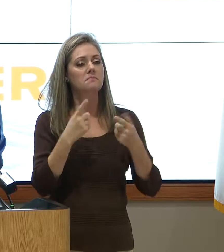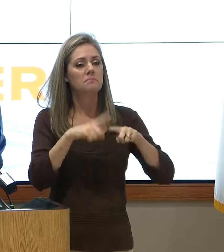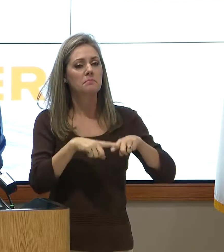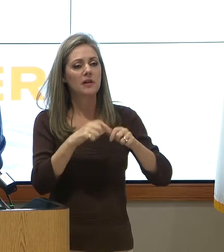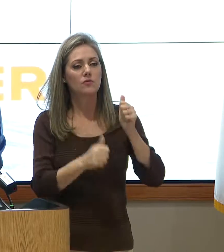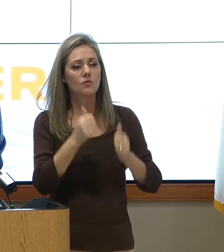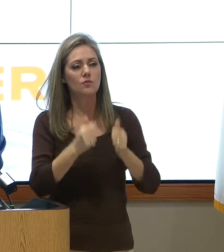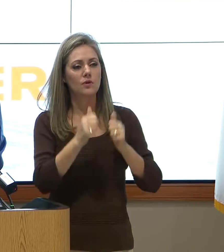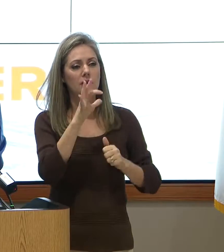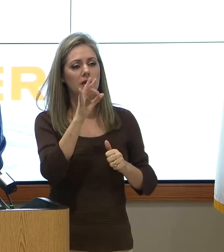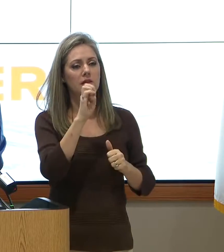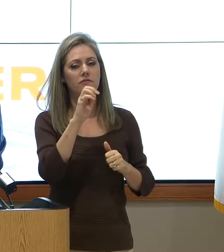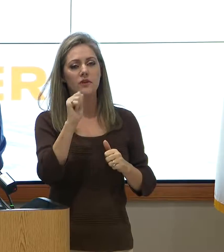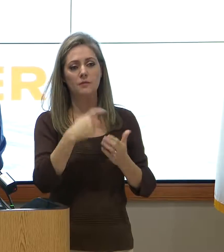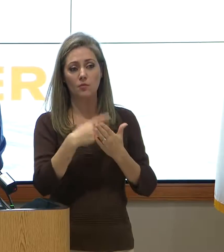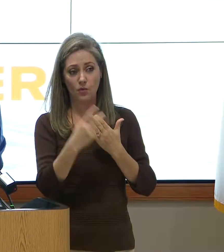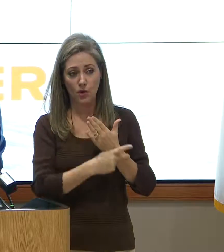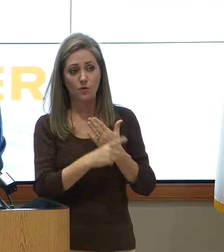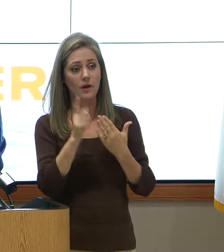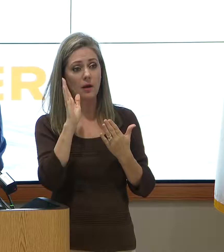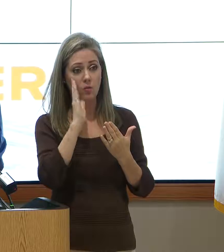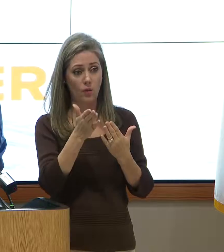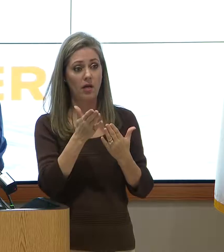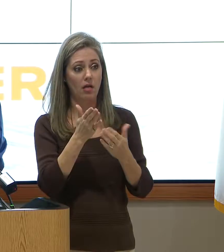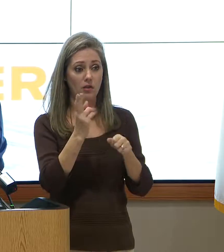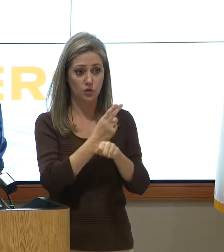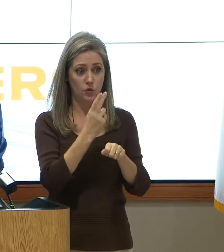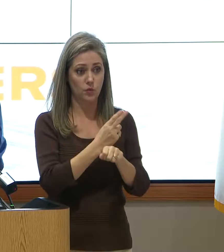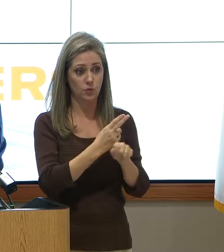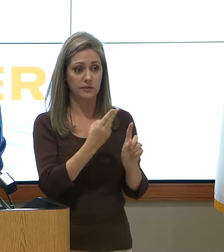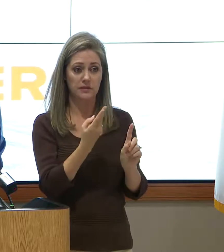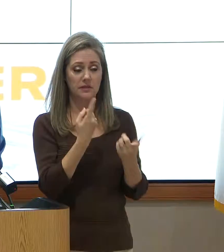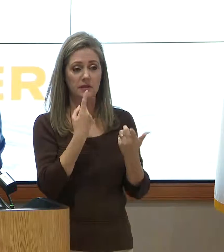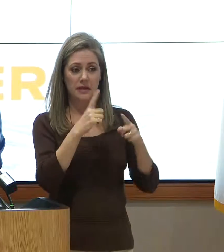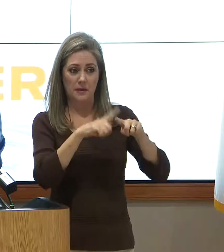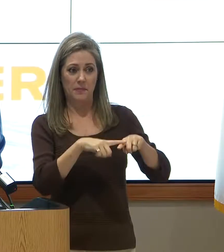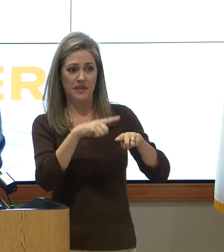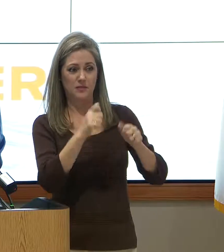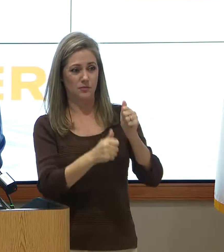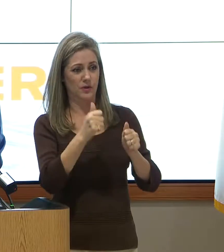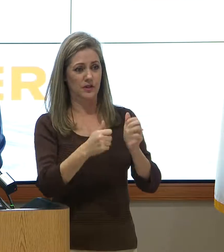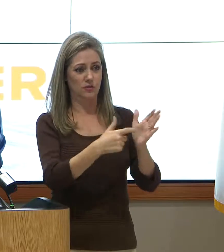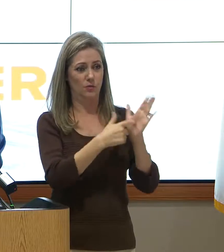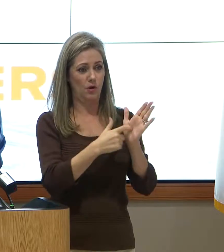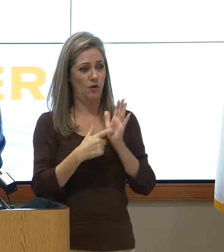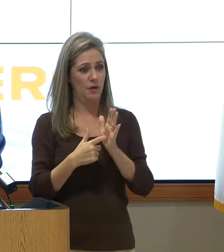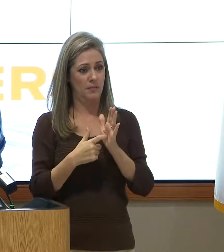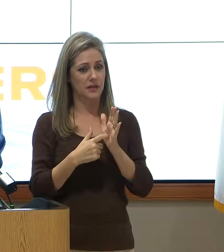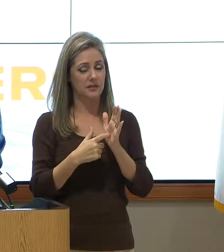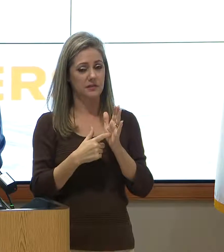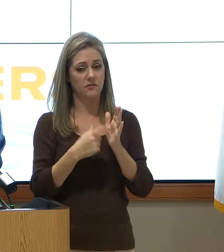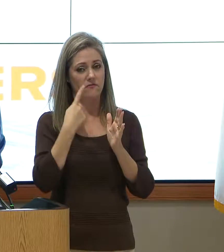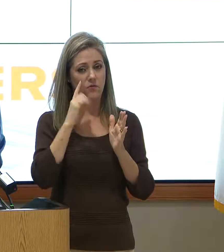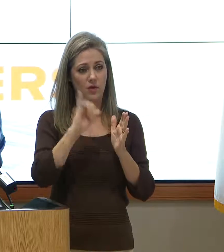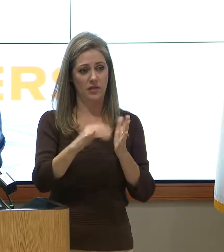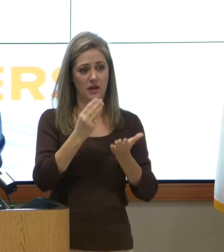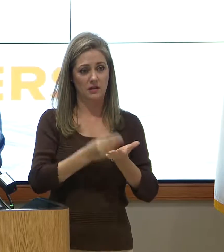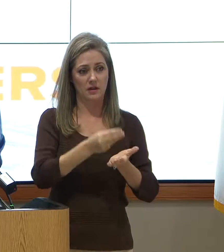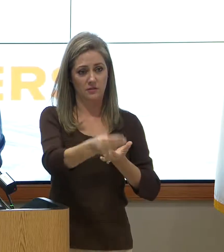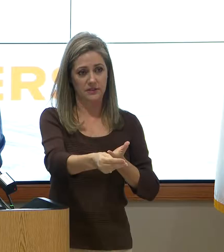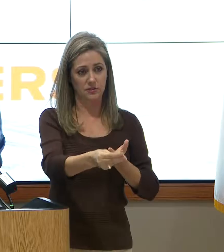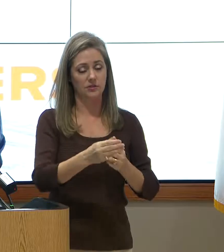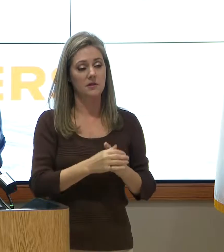FEMA program gets funded is going to dictate the criteria that's going to be used to set the priority for those acquisitions.